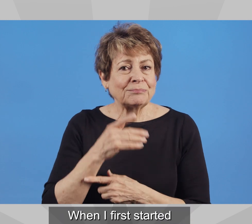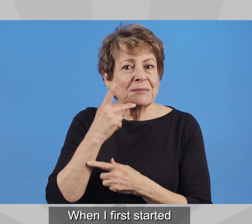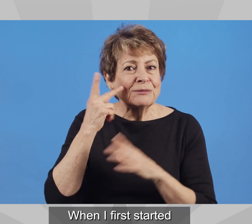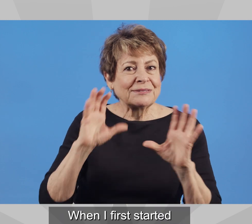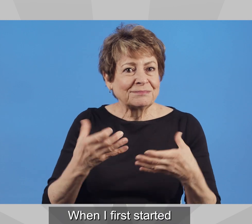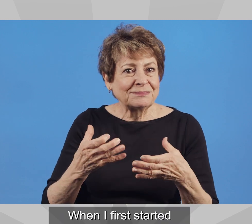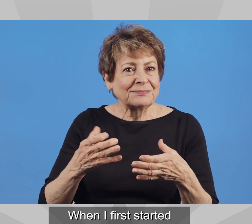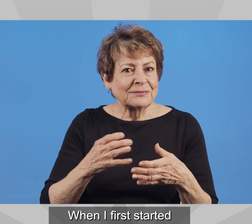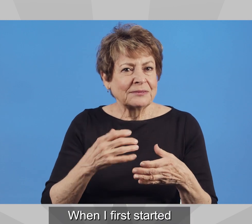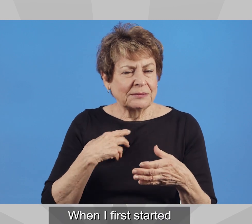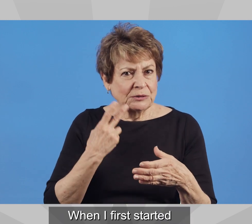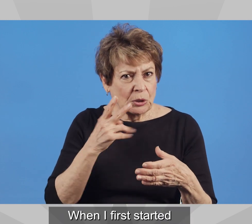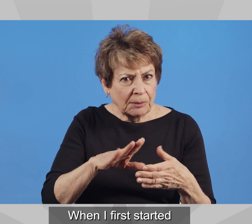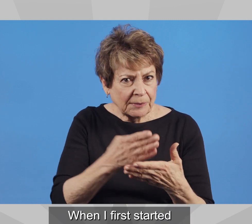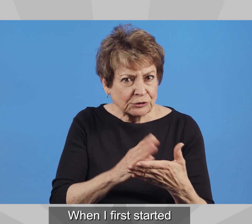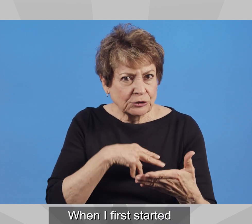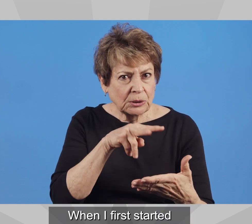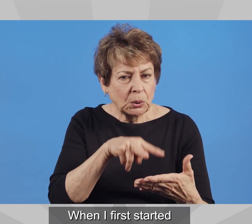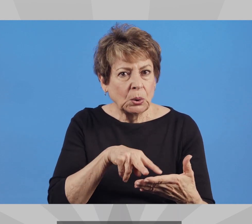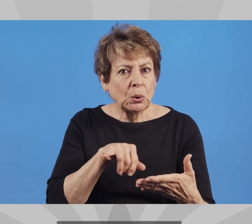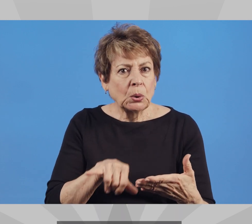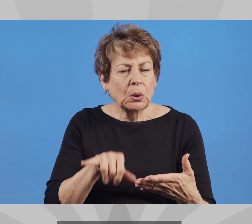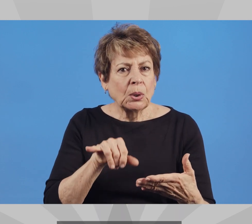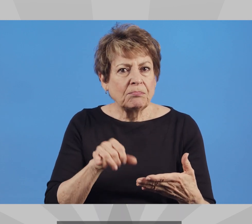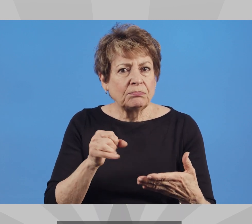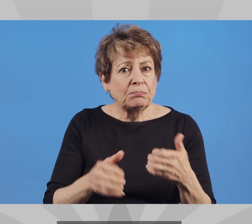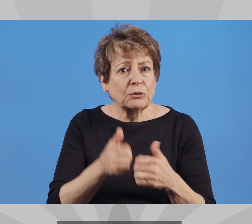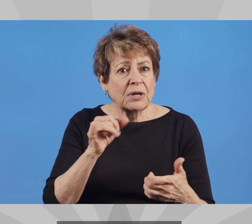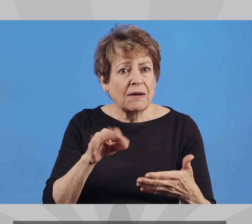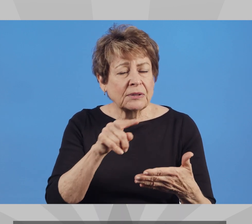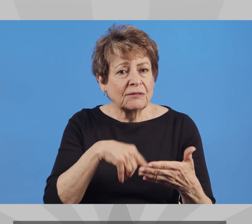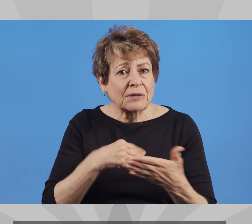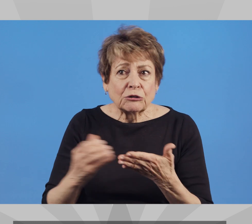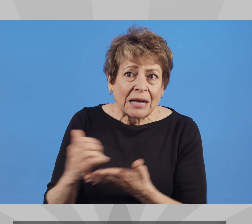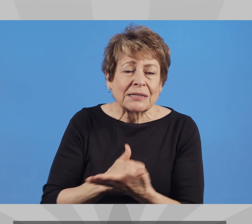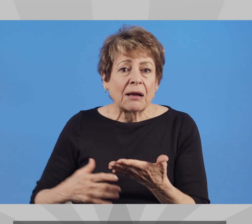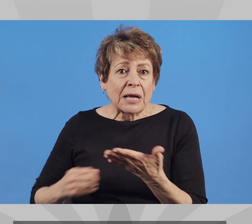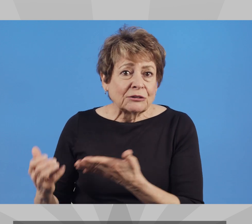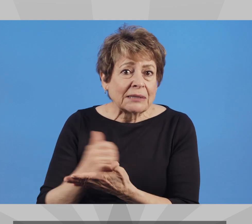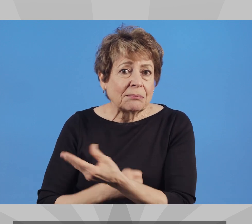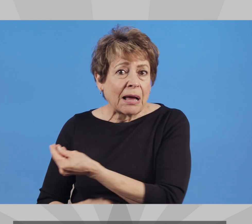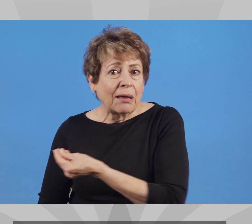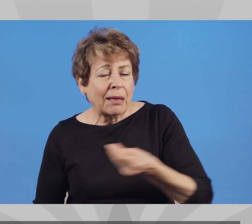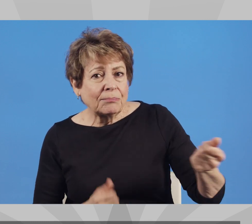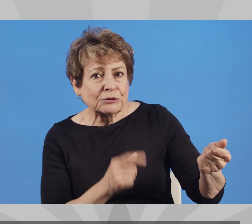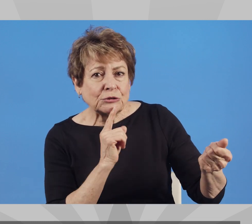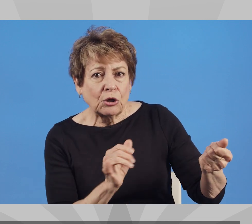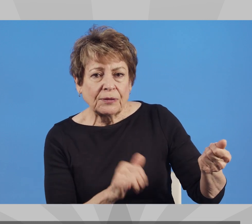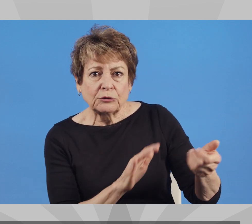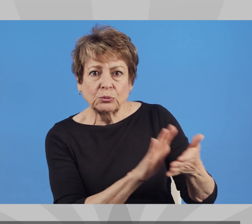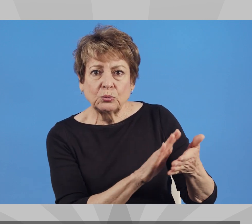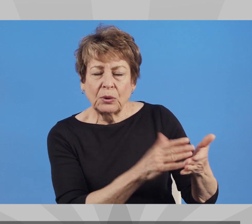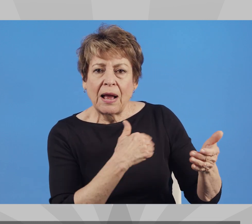When I first started serving on my local PTO and saw their budget, I saw that almost all of our fundraising went to